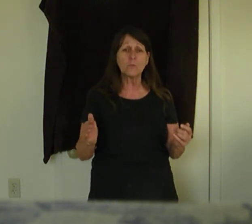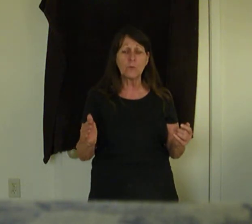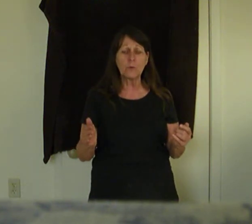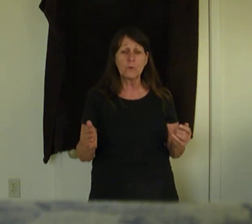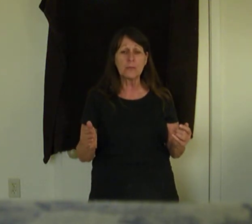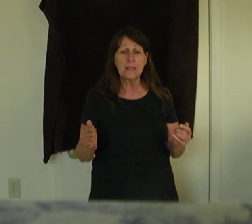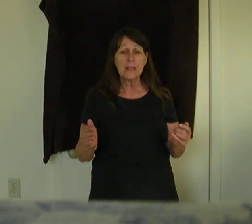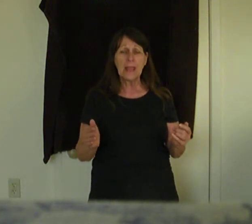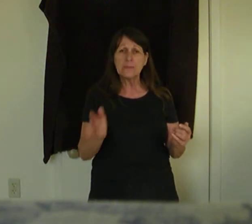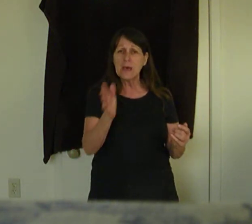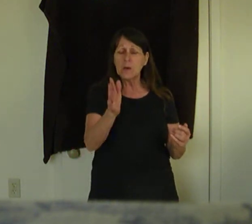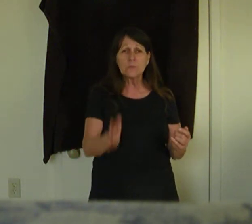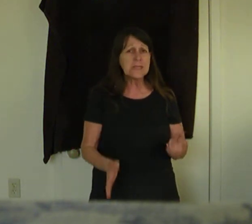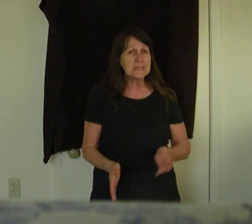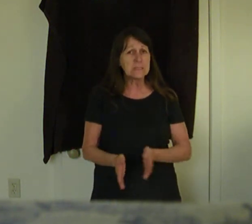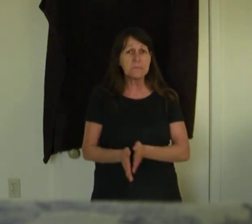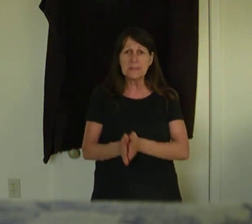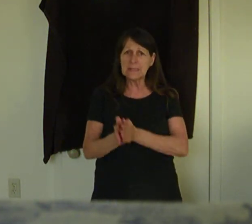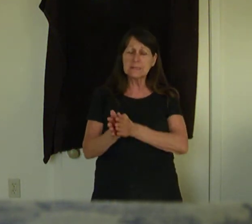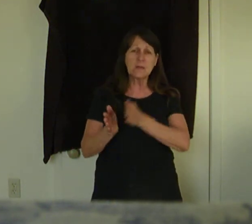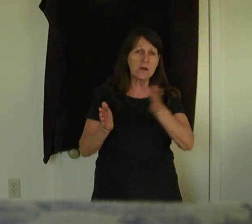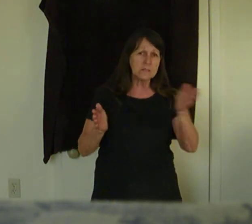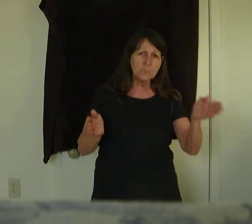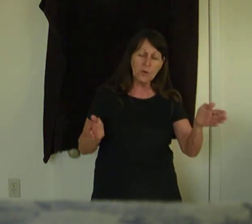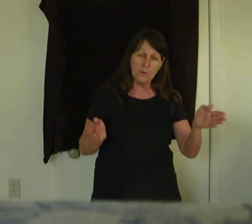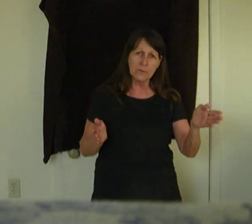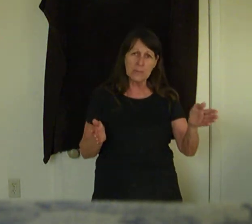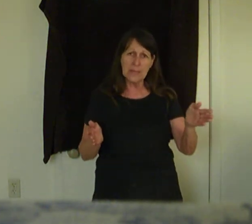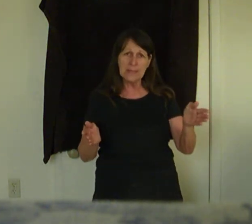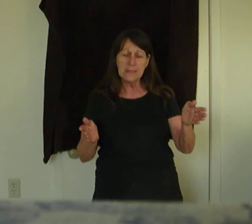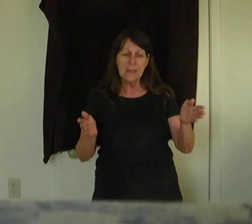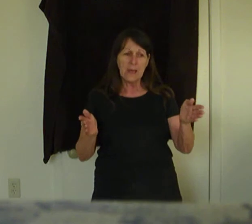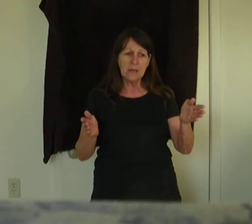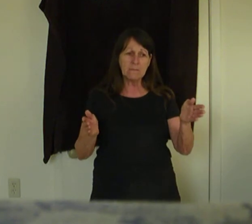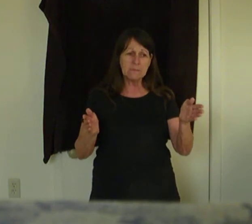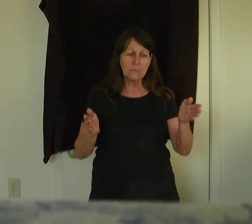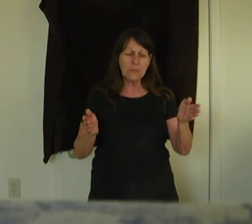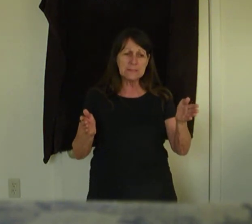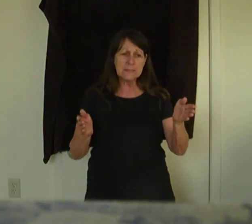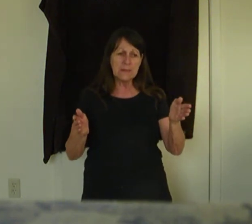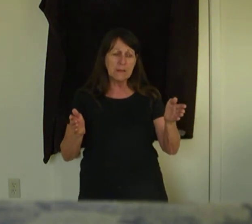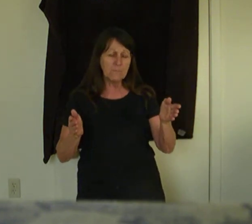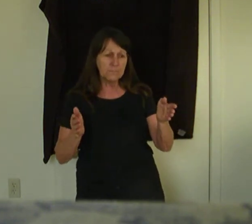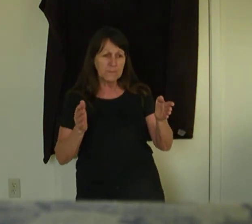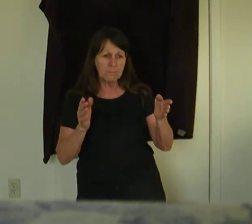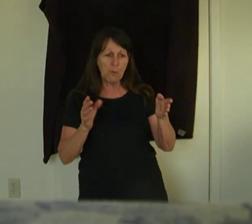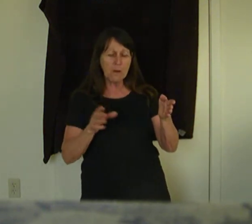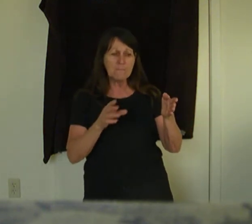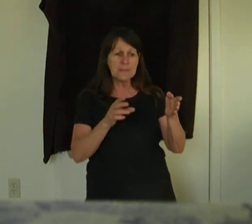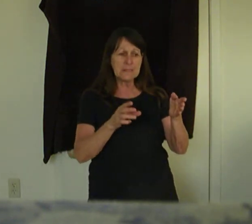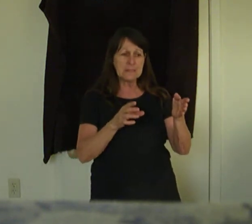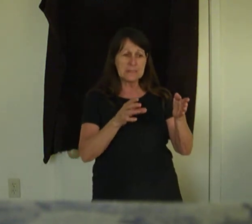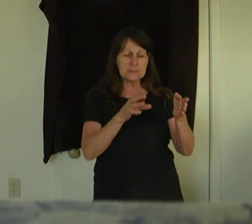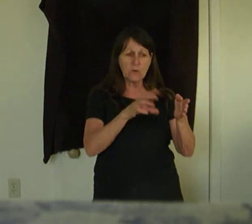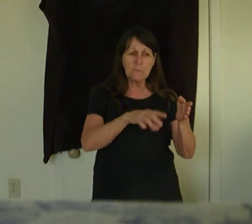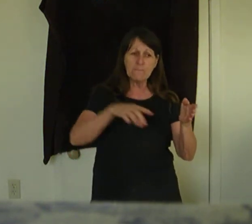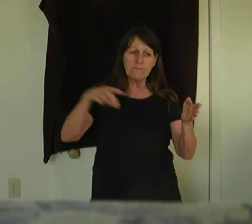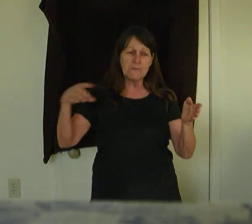word. And the Old Testament is God's word. The reason part of it has already been fulfilled,